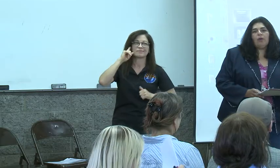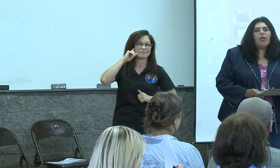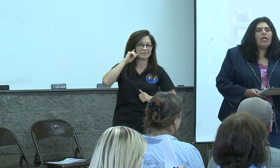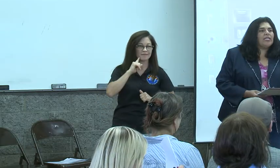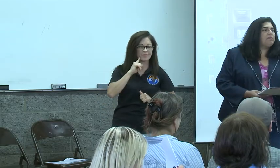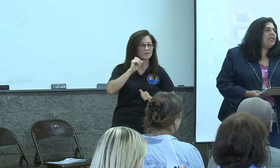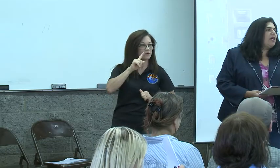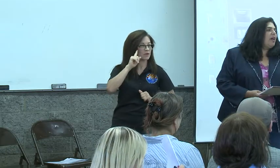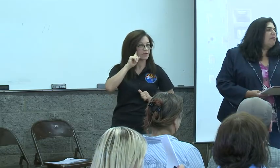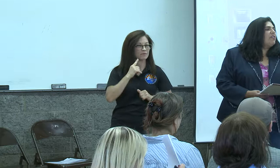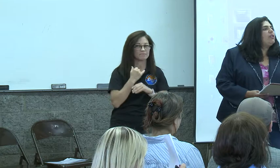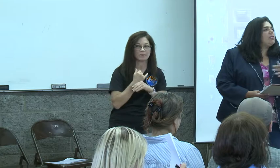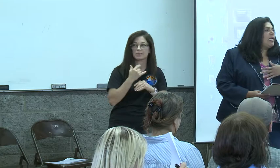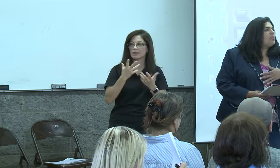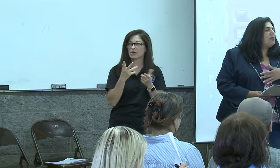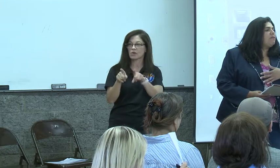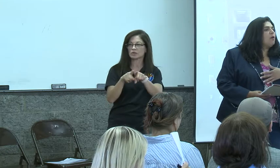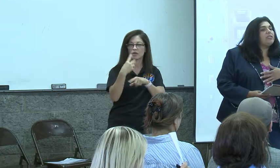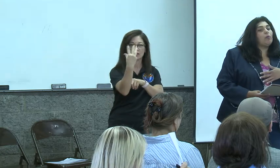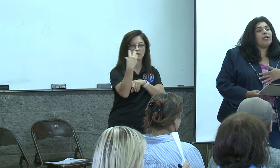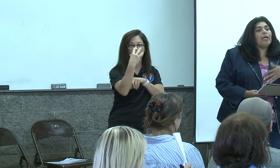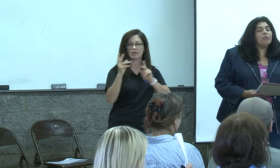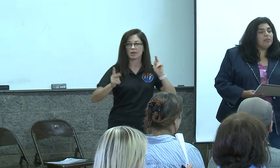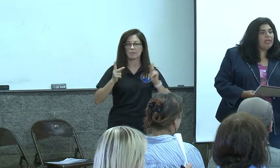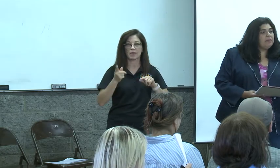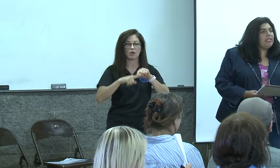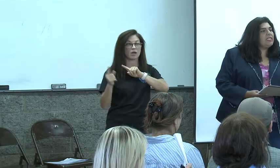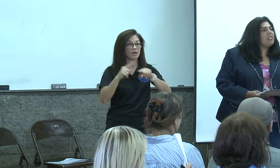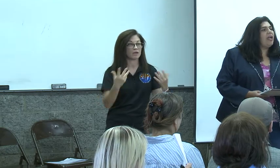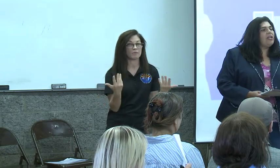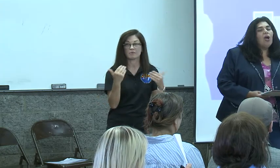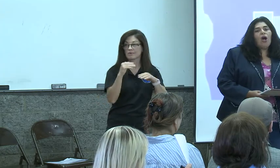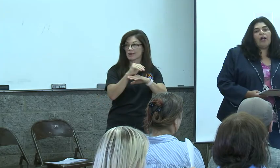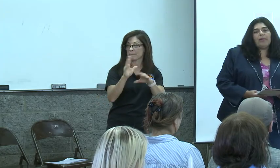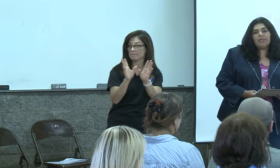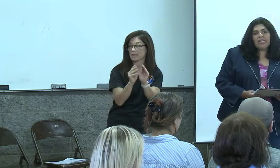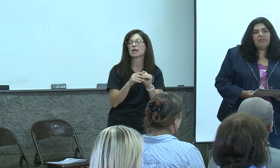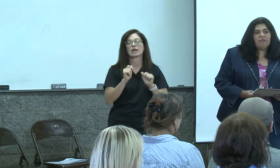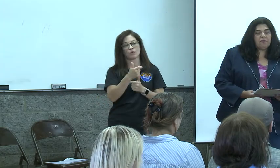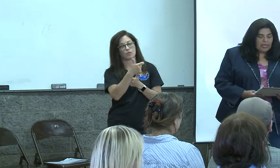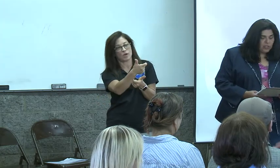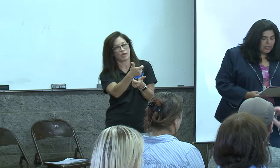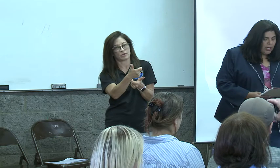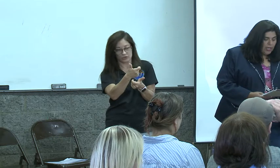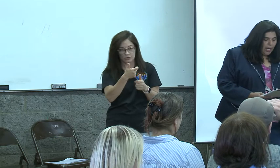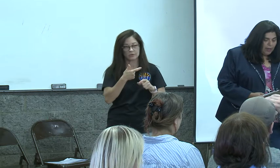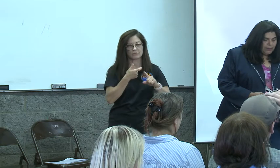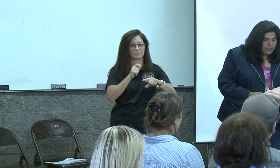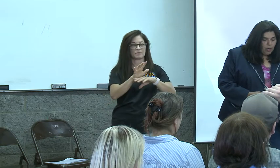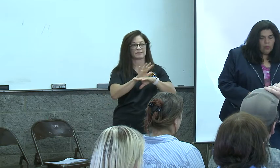also it's being videotaped so that folks that weren't able to make the meeting tonight are able to get the information